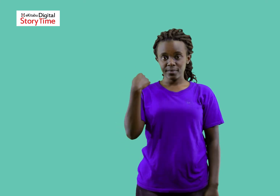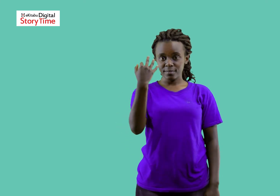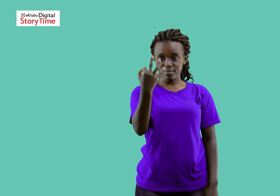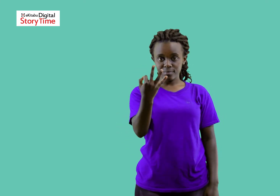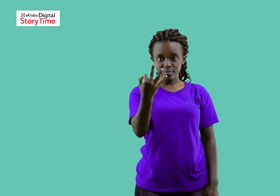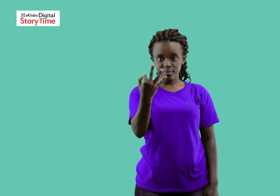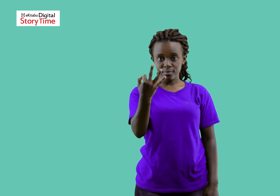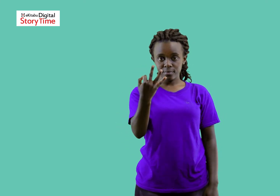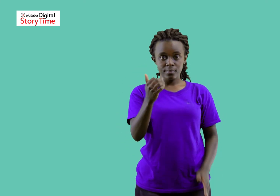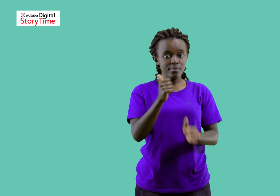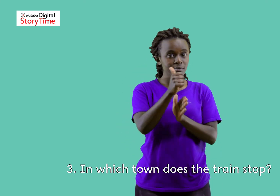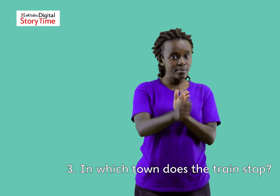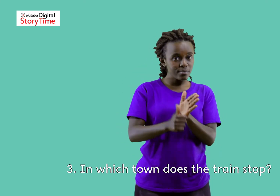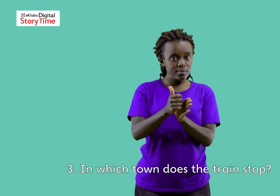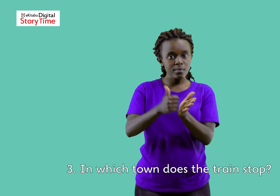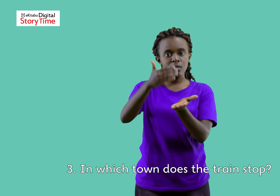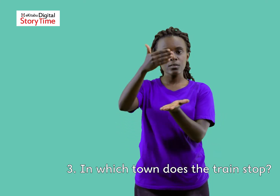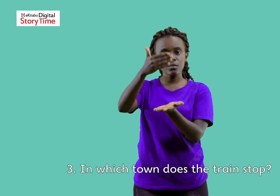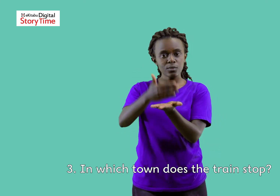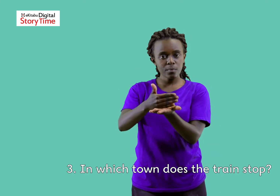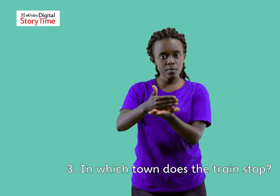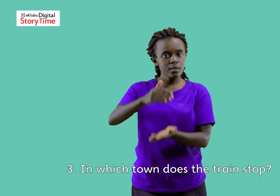Number three, in which town does the train stop?